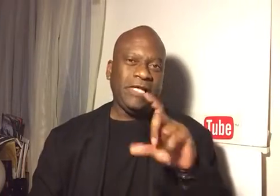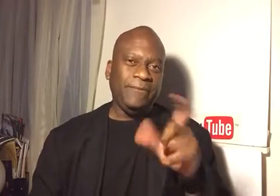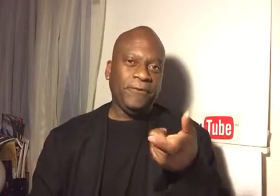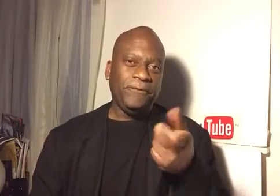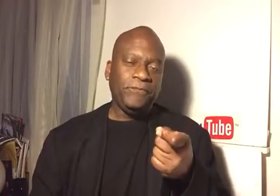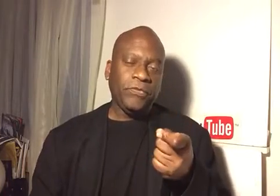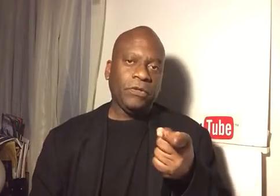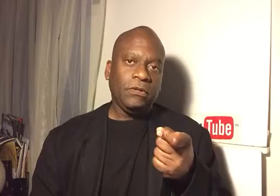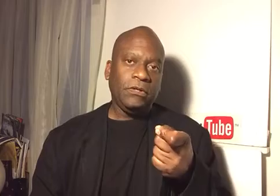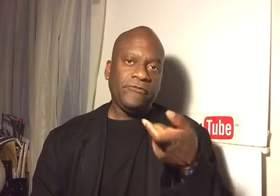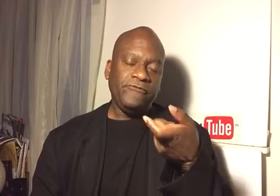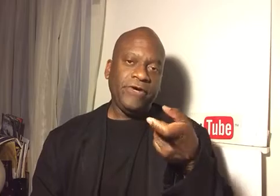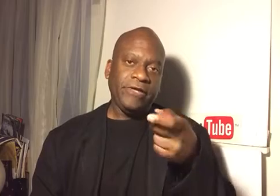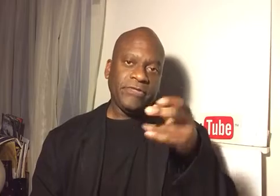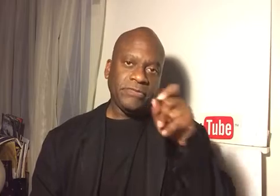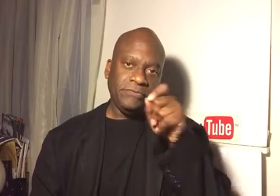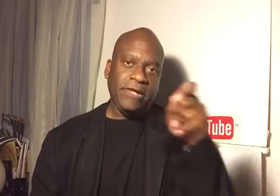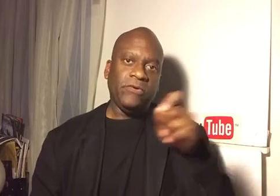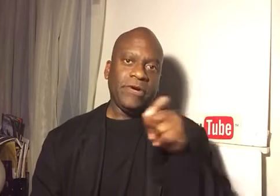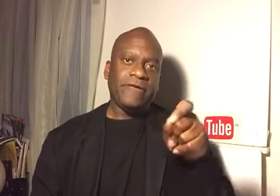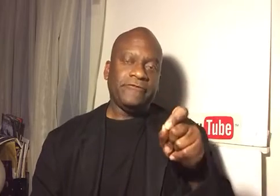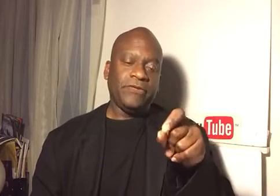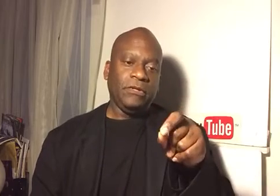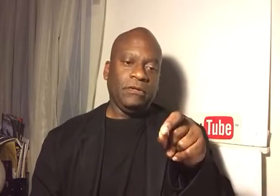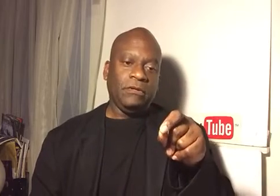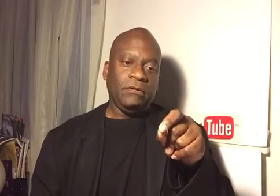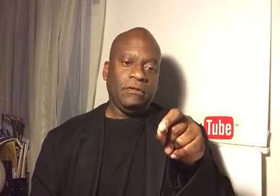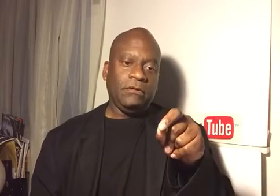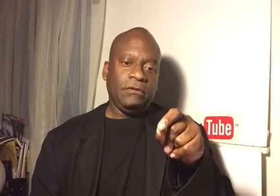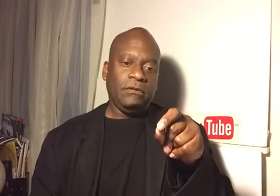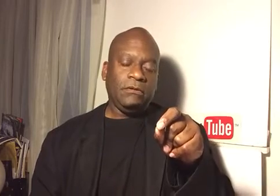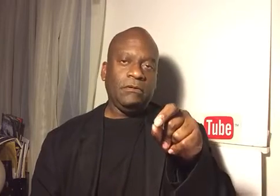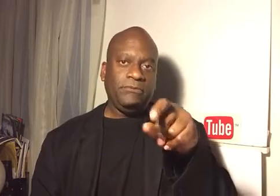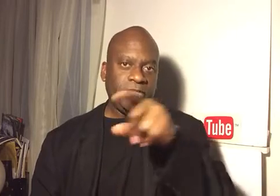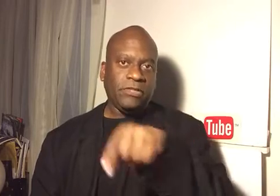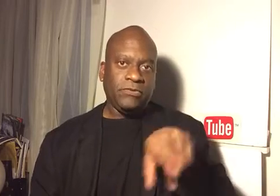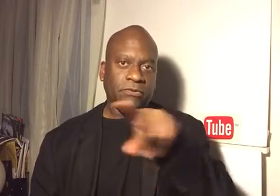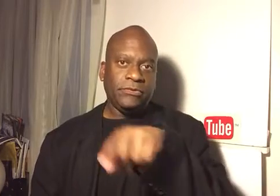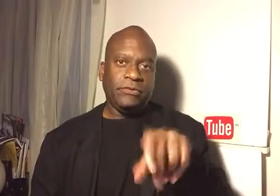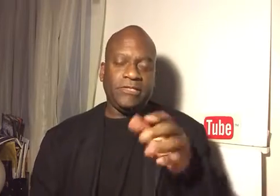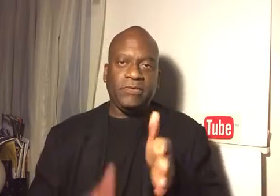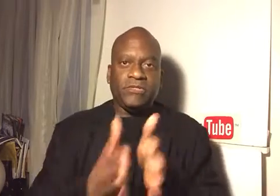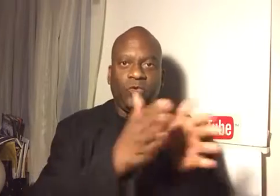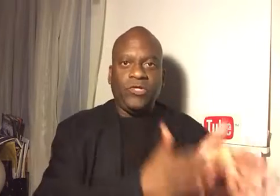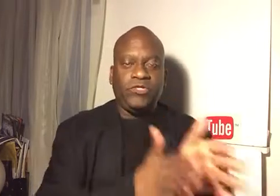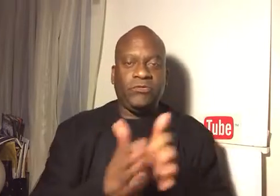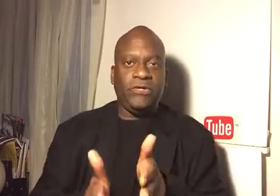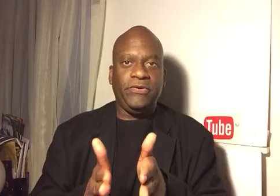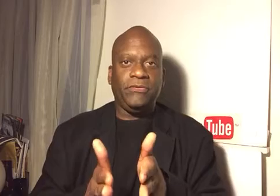example, if you find, if there's a micro way of, particularly with older whites, they always question what you do.